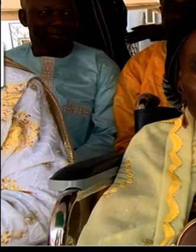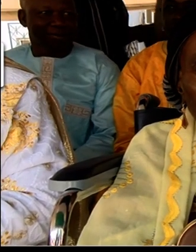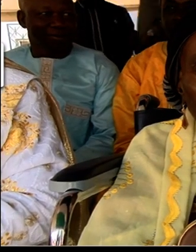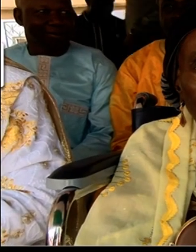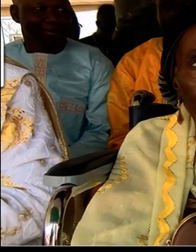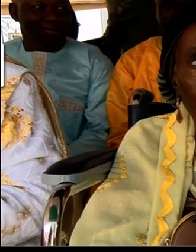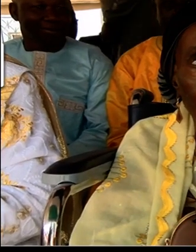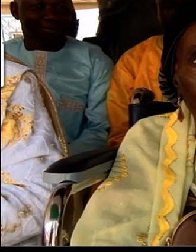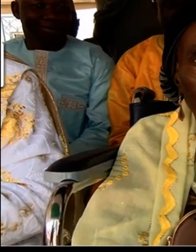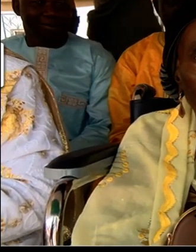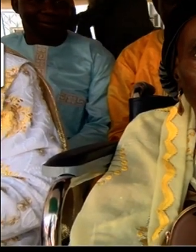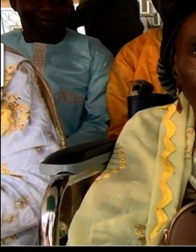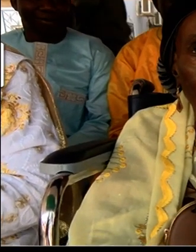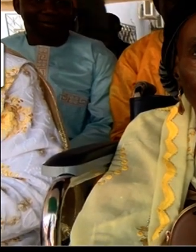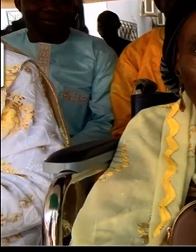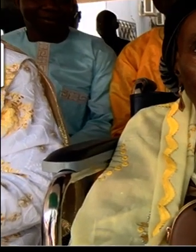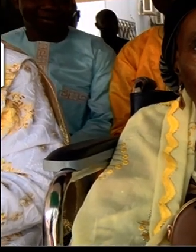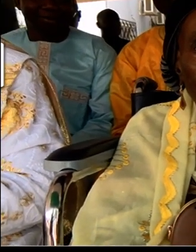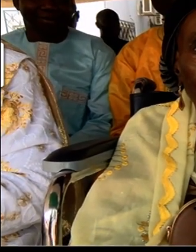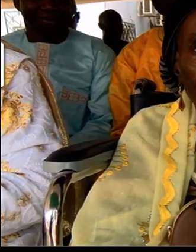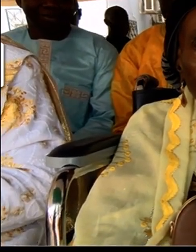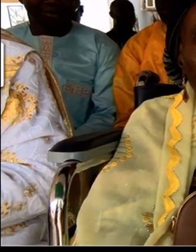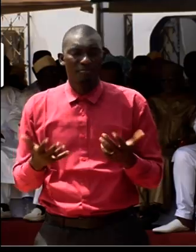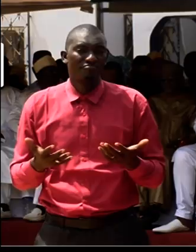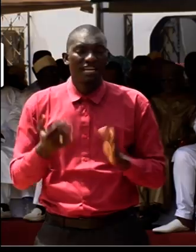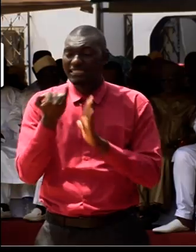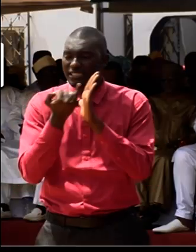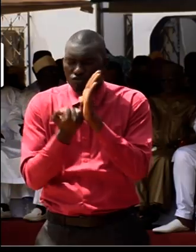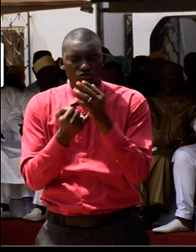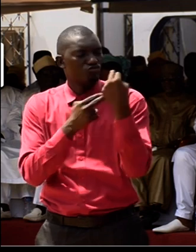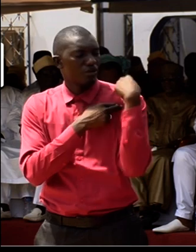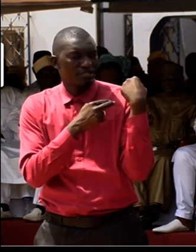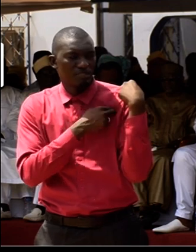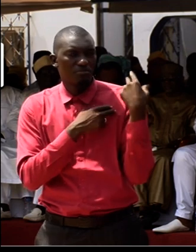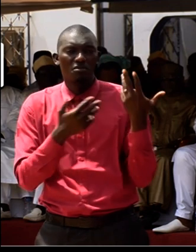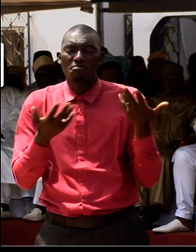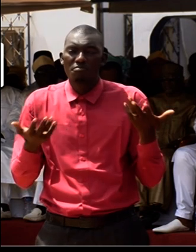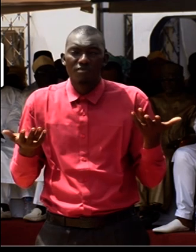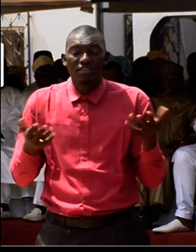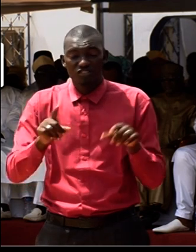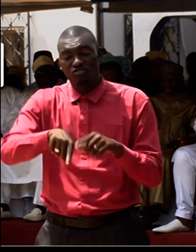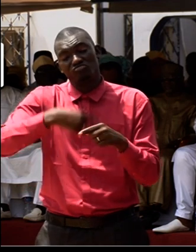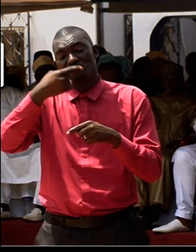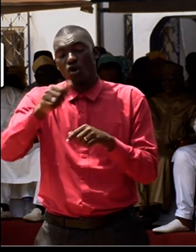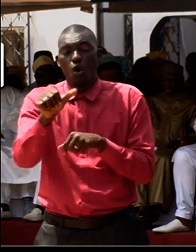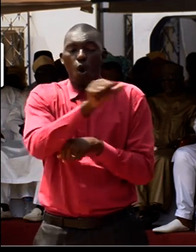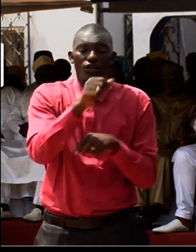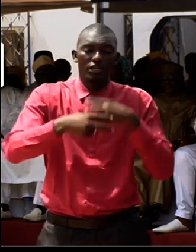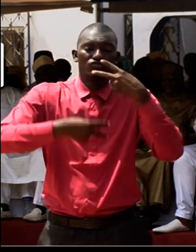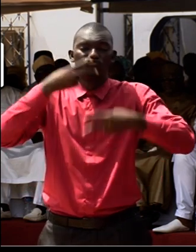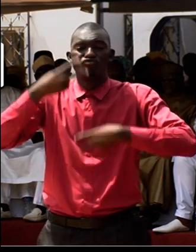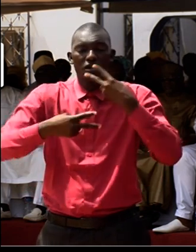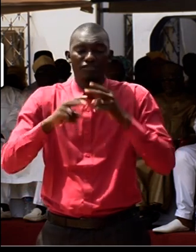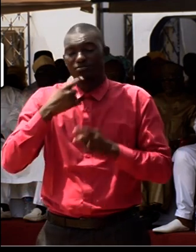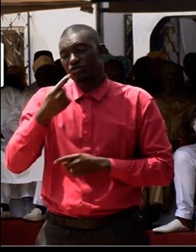has never taken effect. The issues responsible is going to be another story to be told another